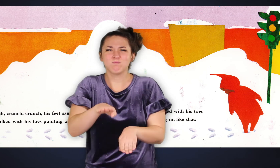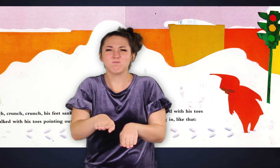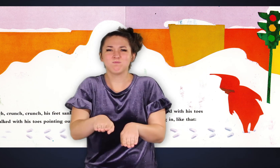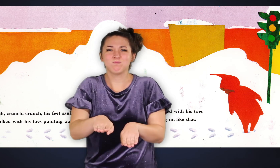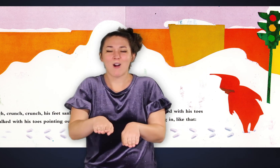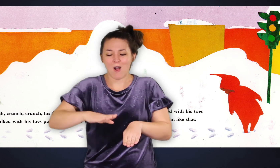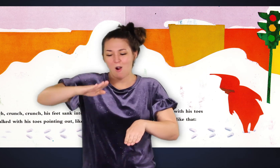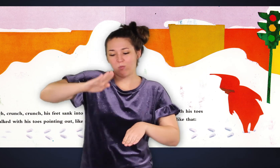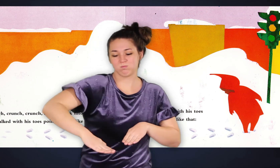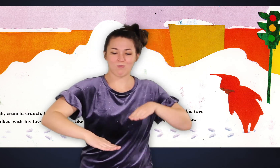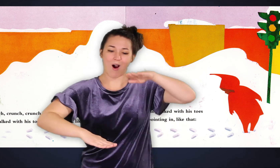this.